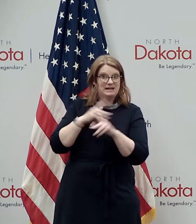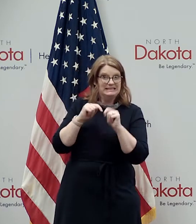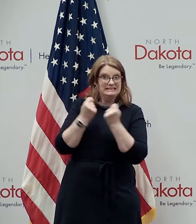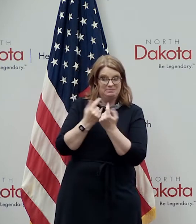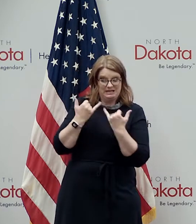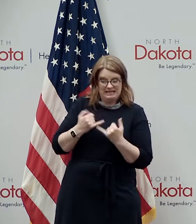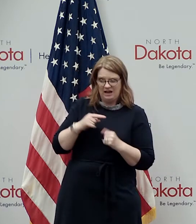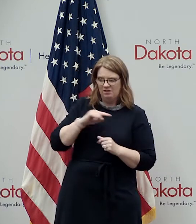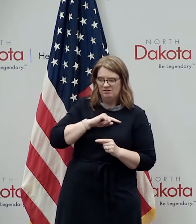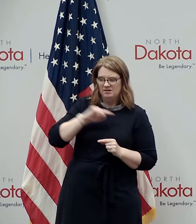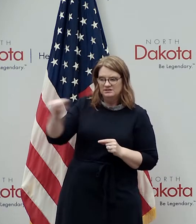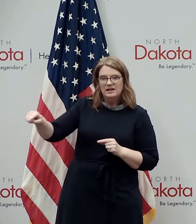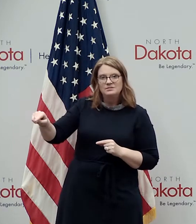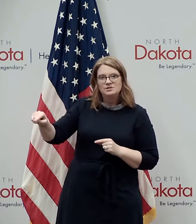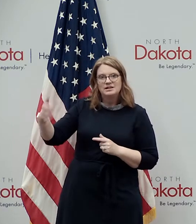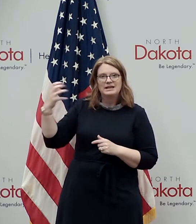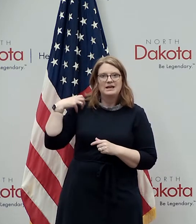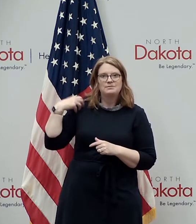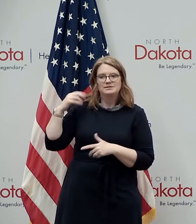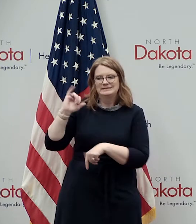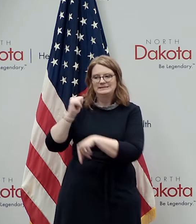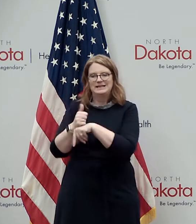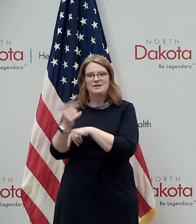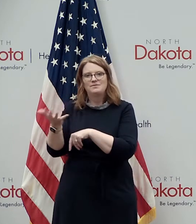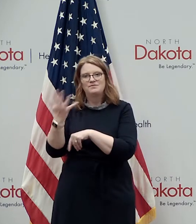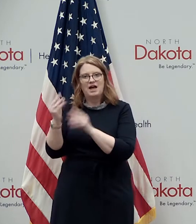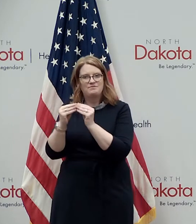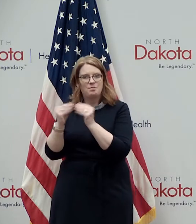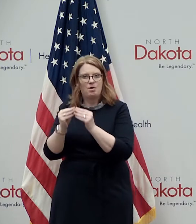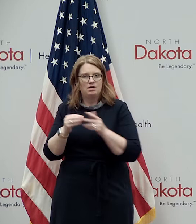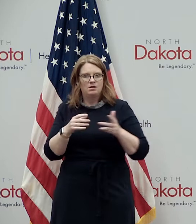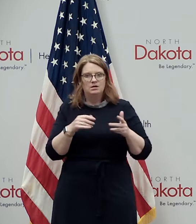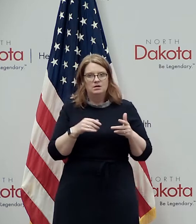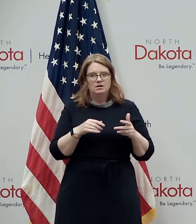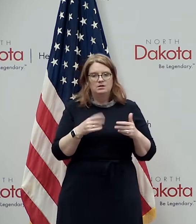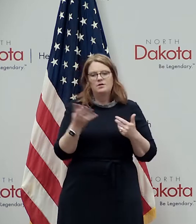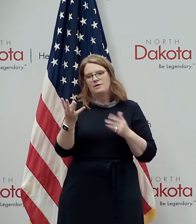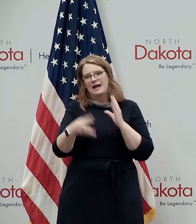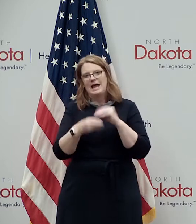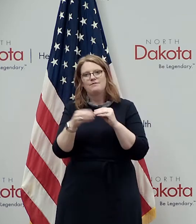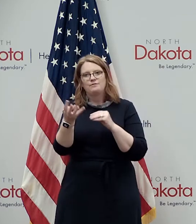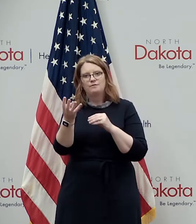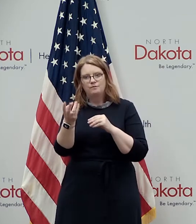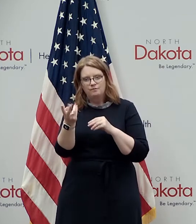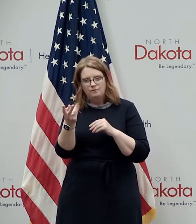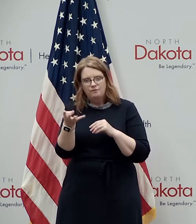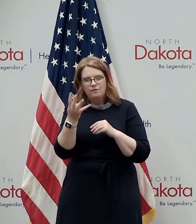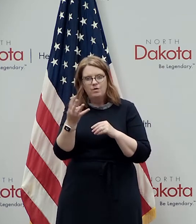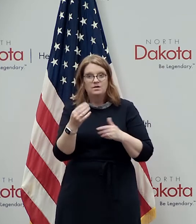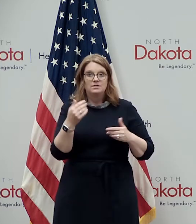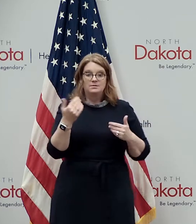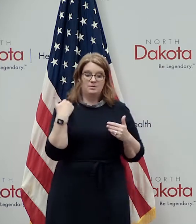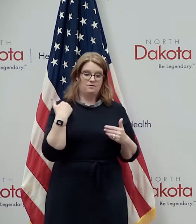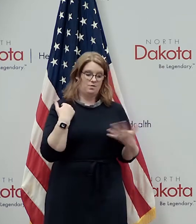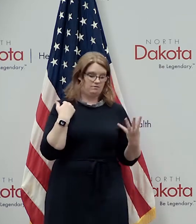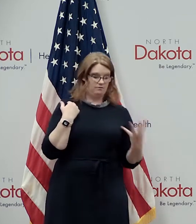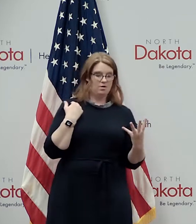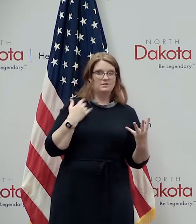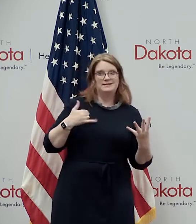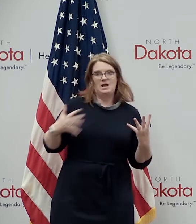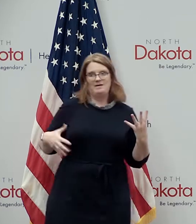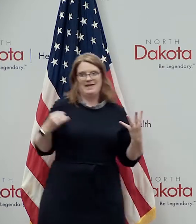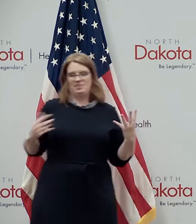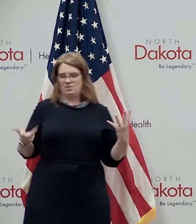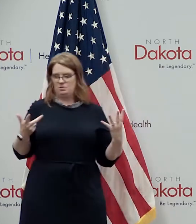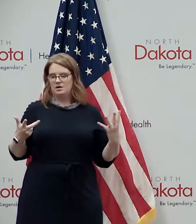now to the capital set up five more lanes and we can go from or four more lanes we can go from three lanes to seven lanes and work off this backlog